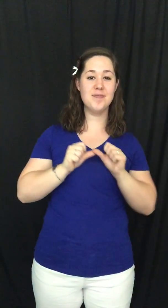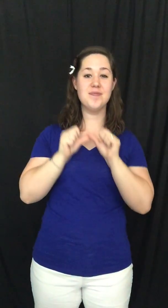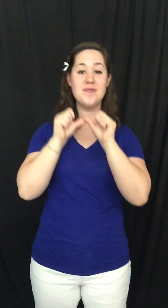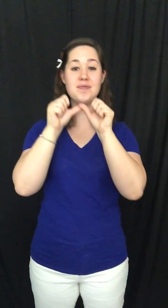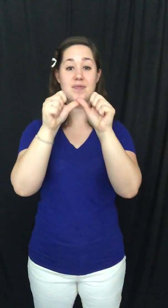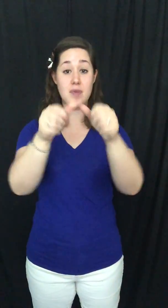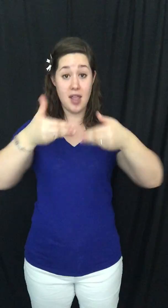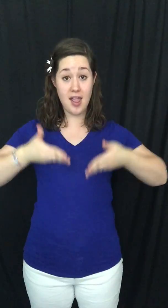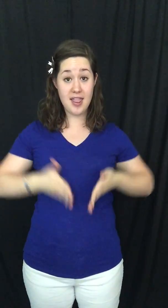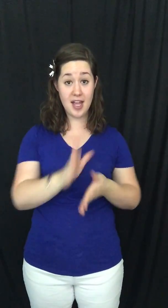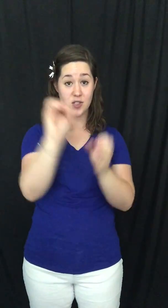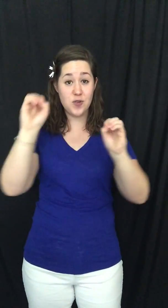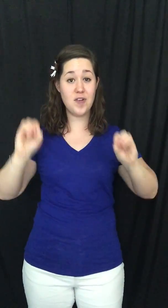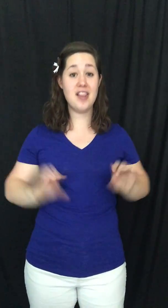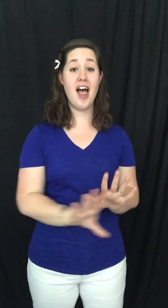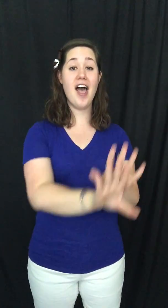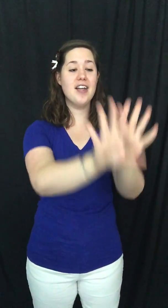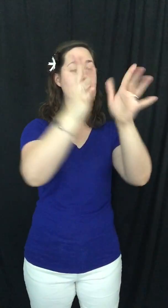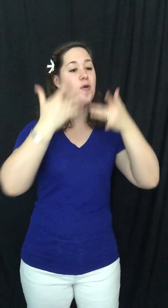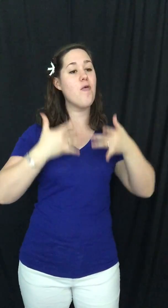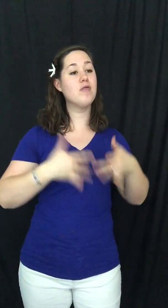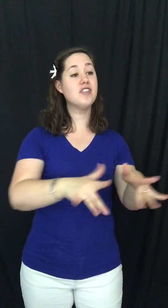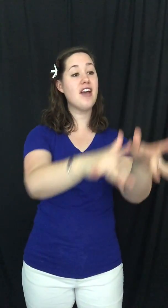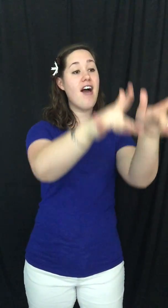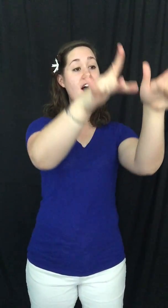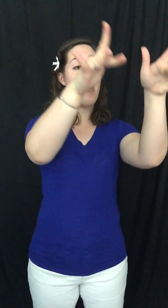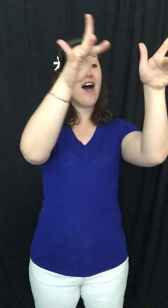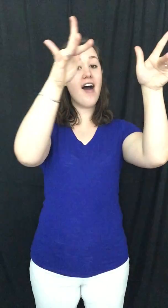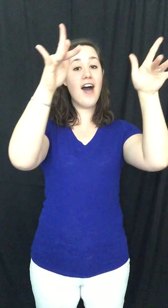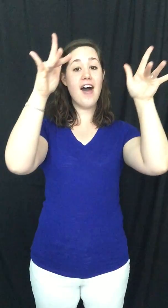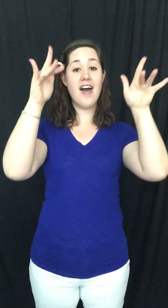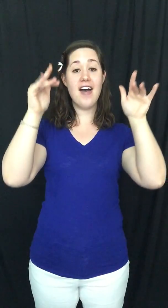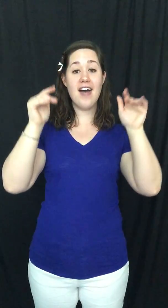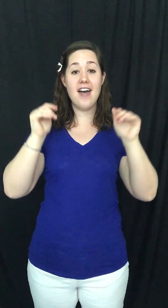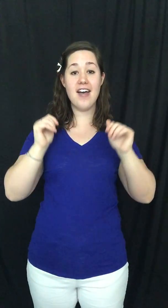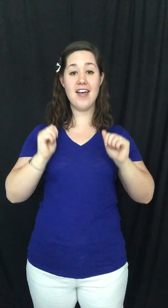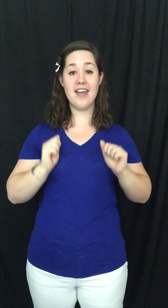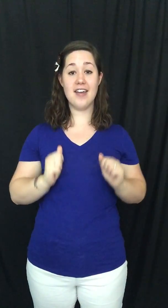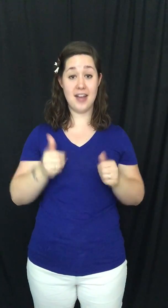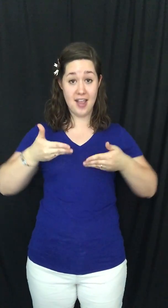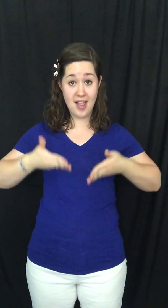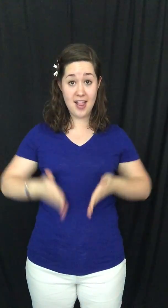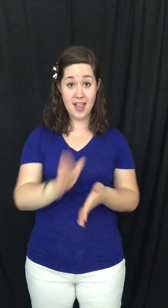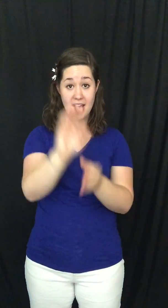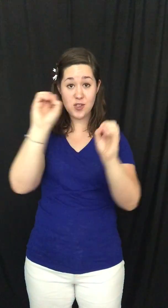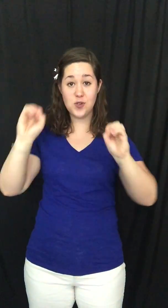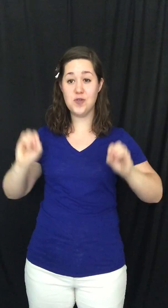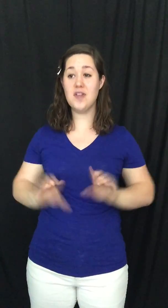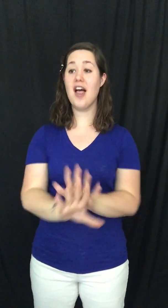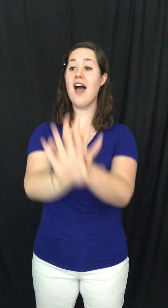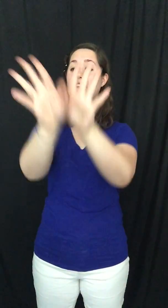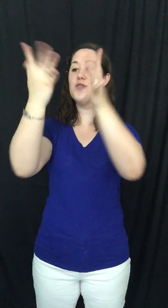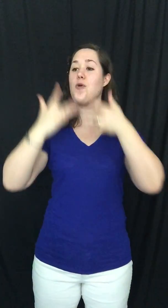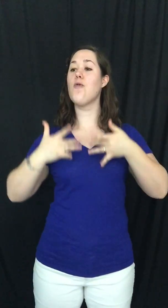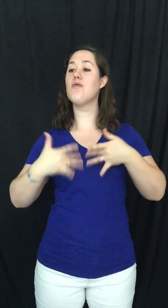Let your light so shine Let your light so